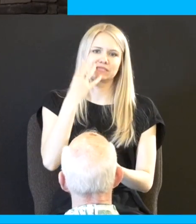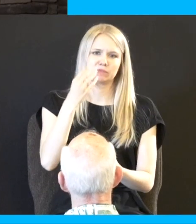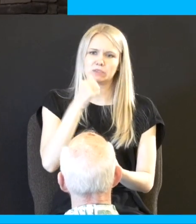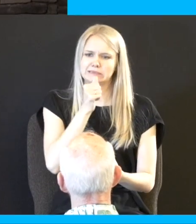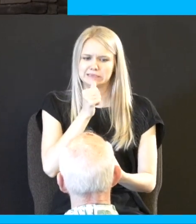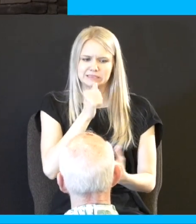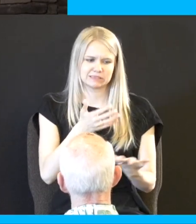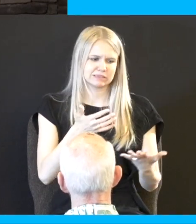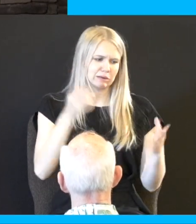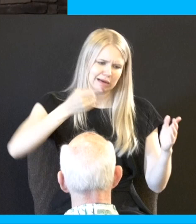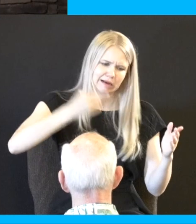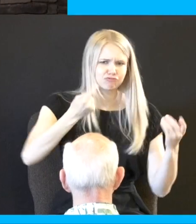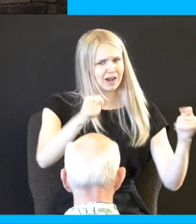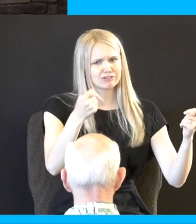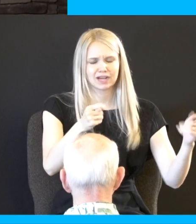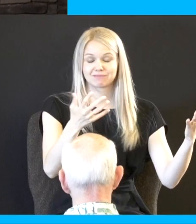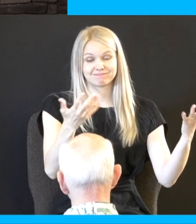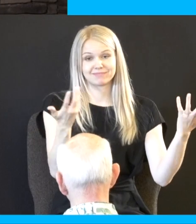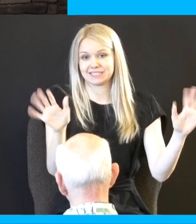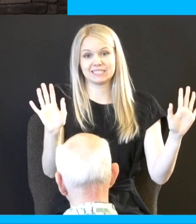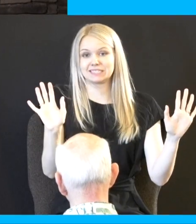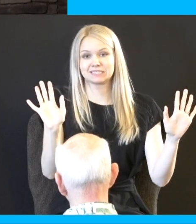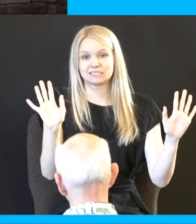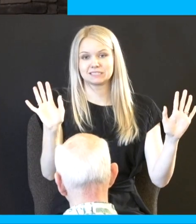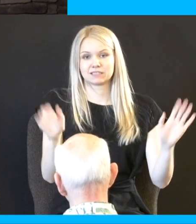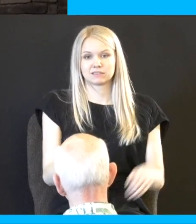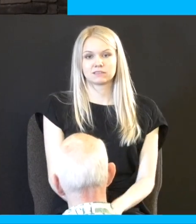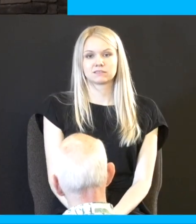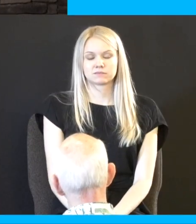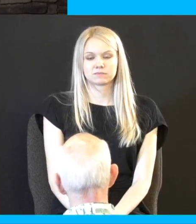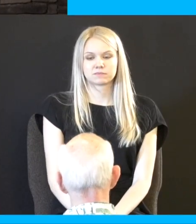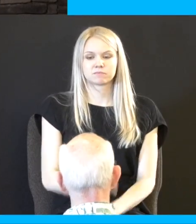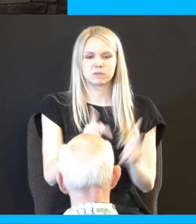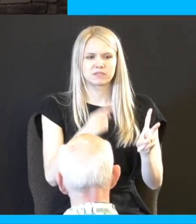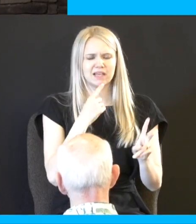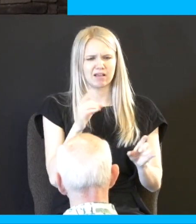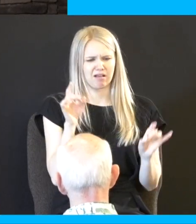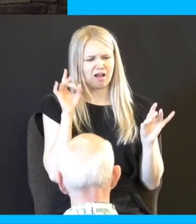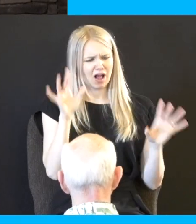and they realize that's it now people will say well that's horrifying they shouldn't do that to that child